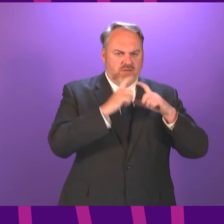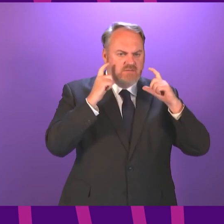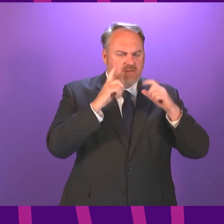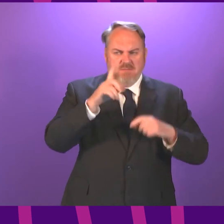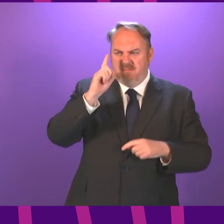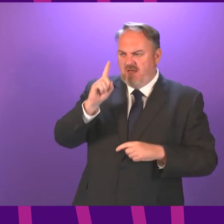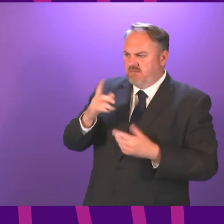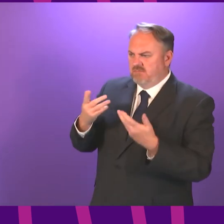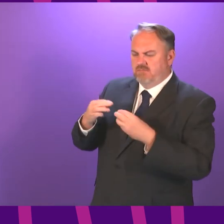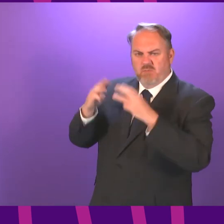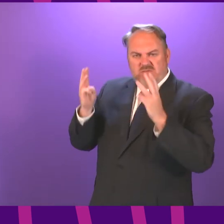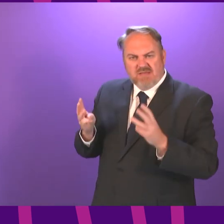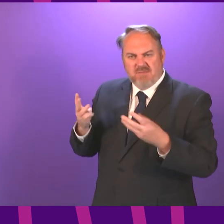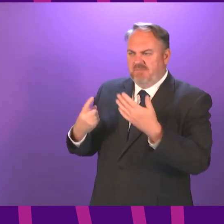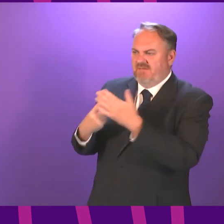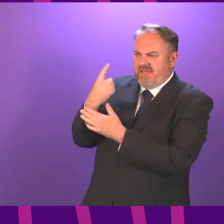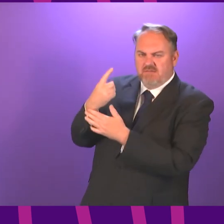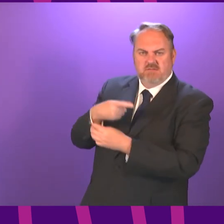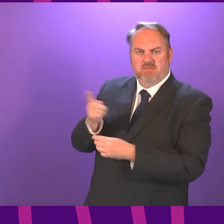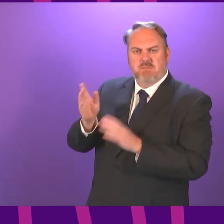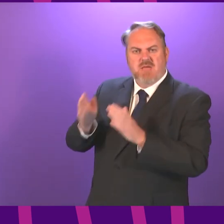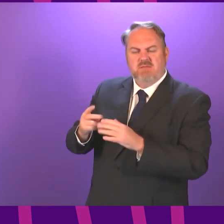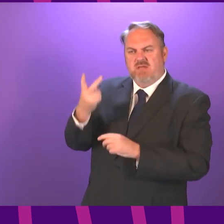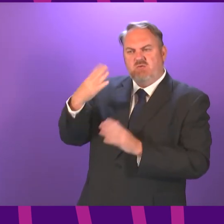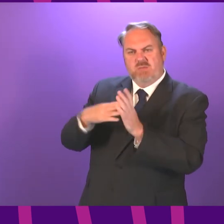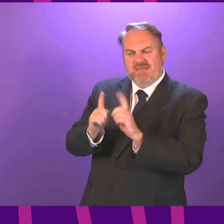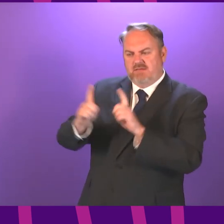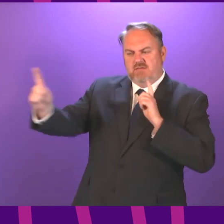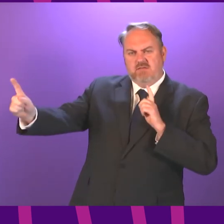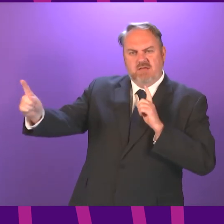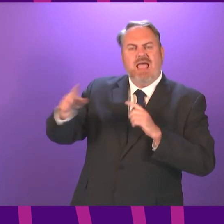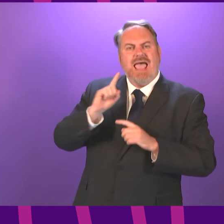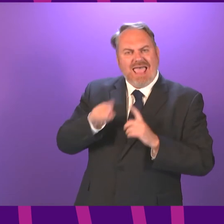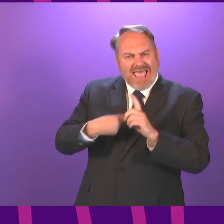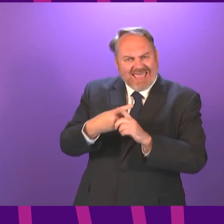cultural venues people must keep two metres apart and wear a face covering